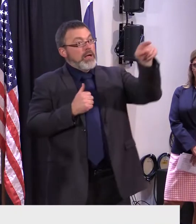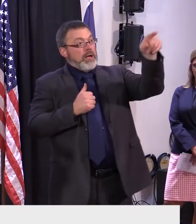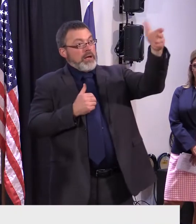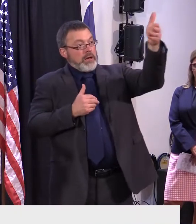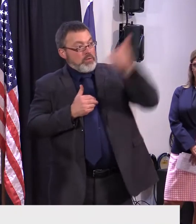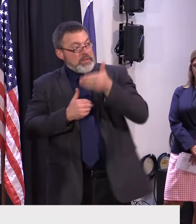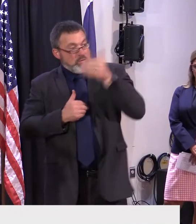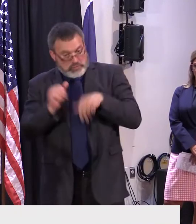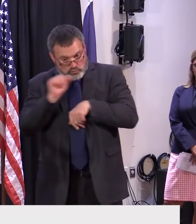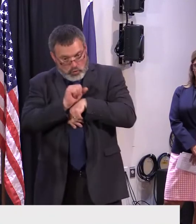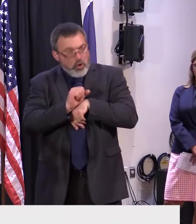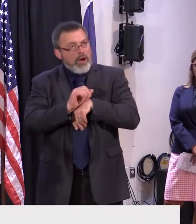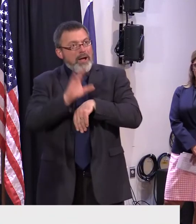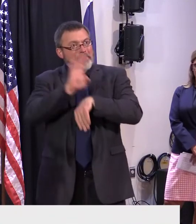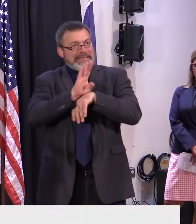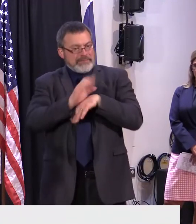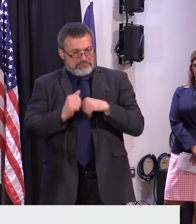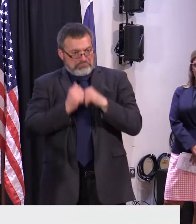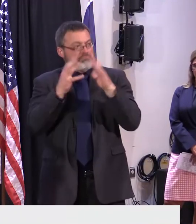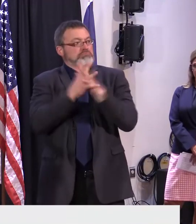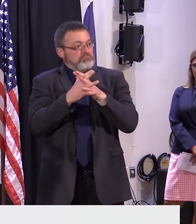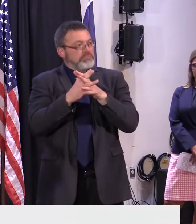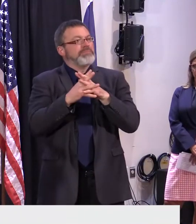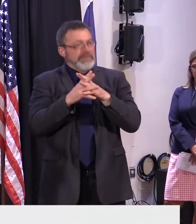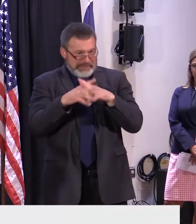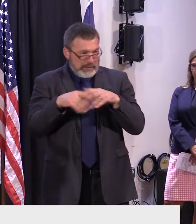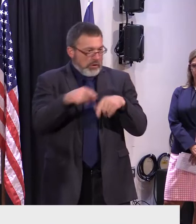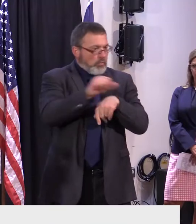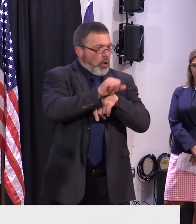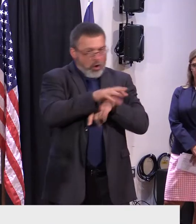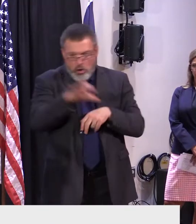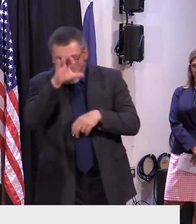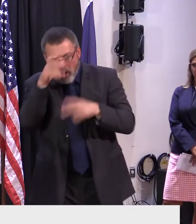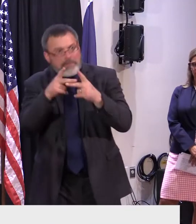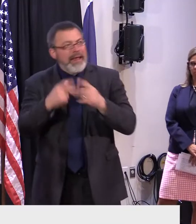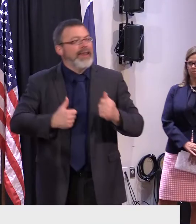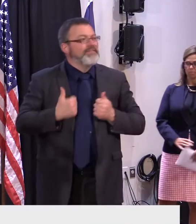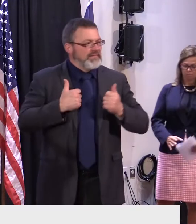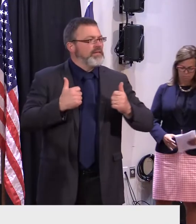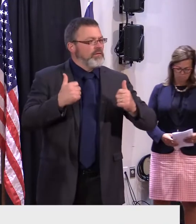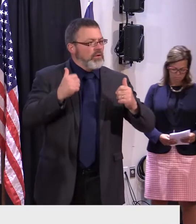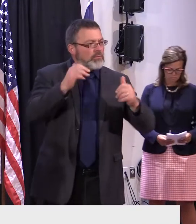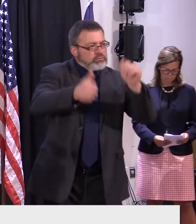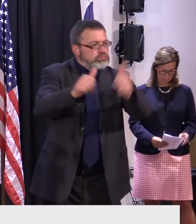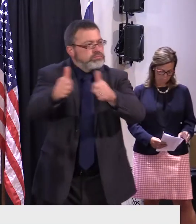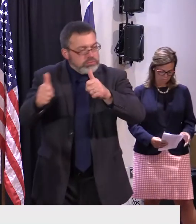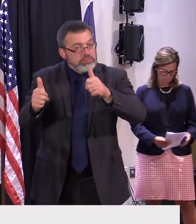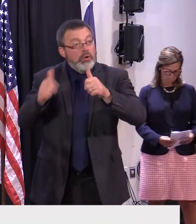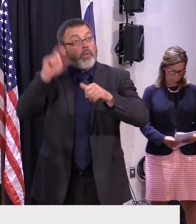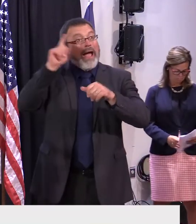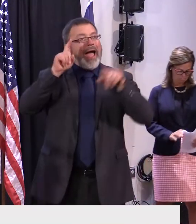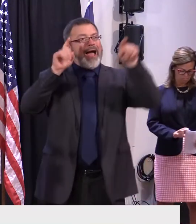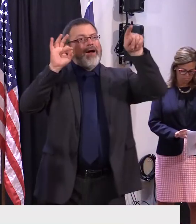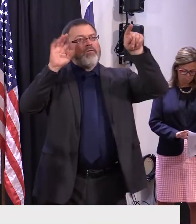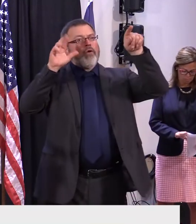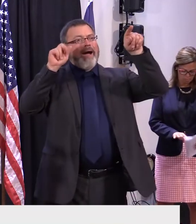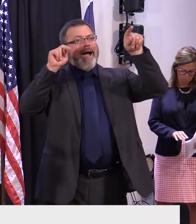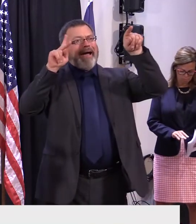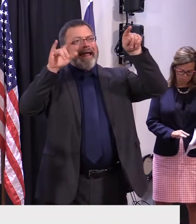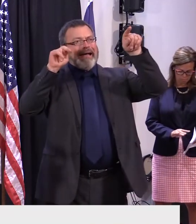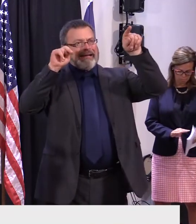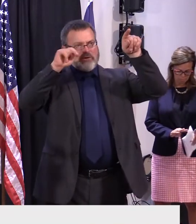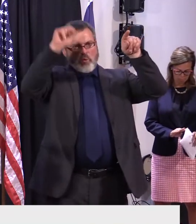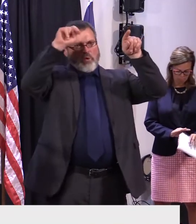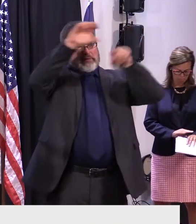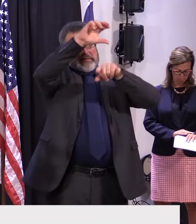get into regions like in the Newport area, Franklin County area, and Highgate, hopefully we'll be able to